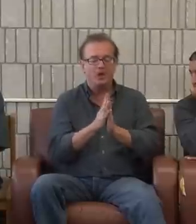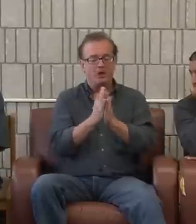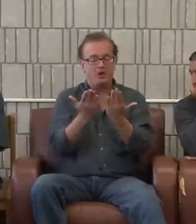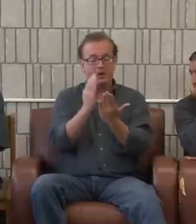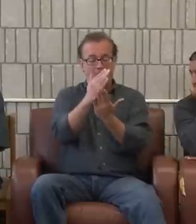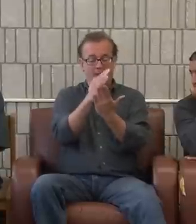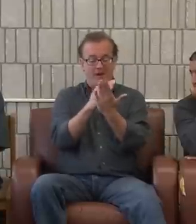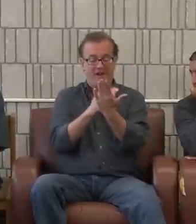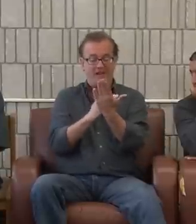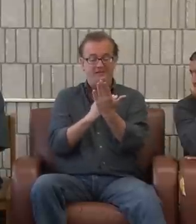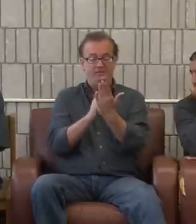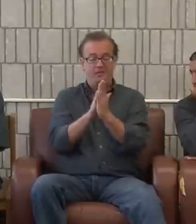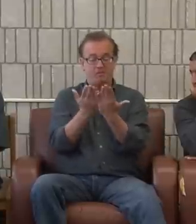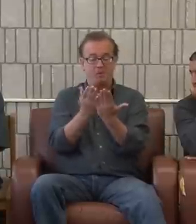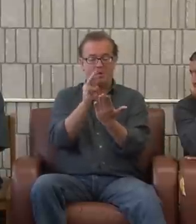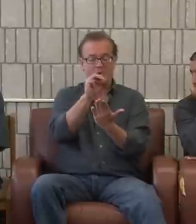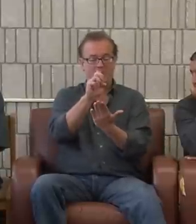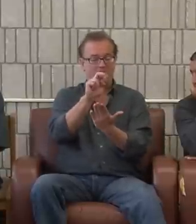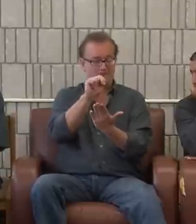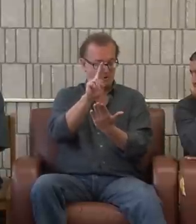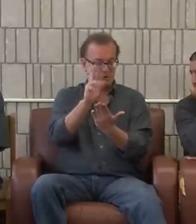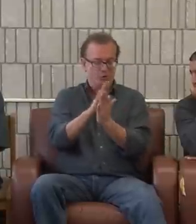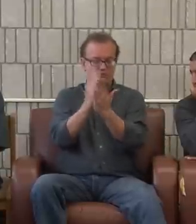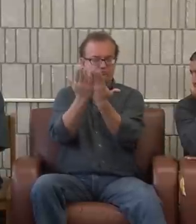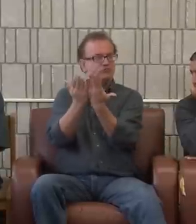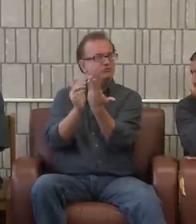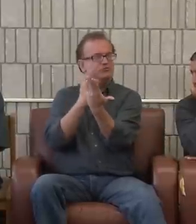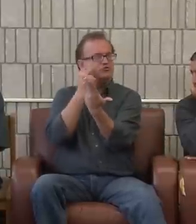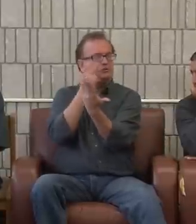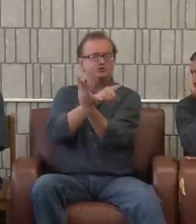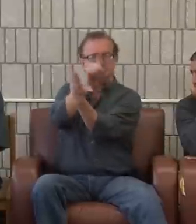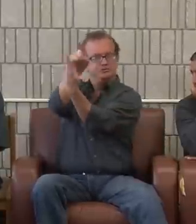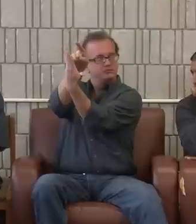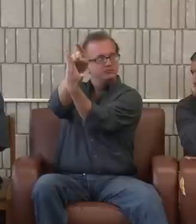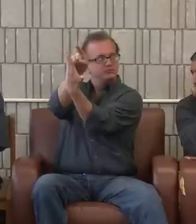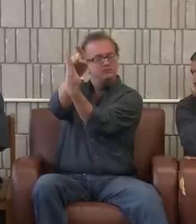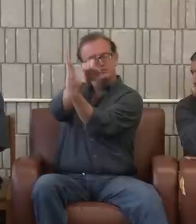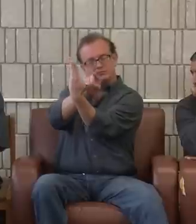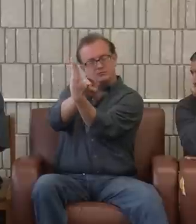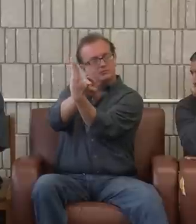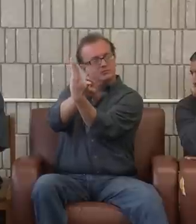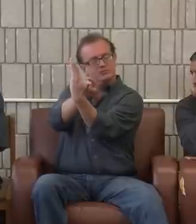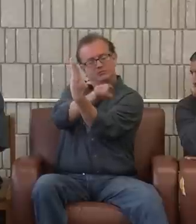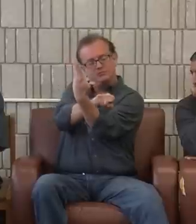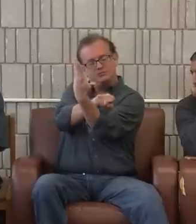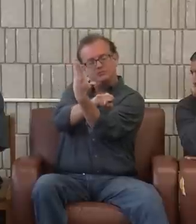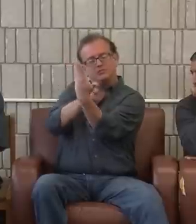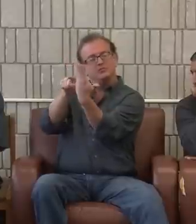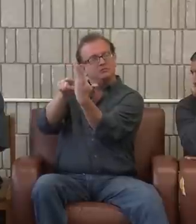waitress will come over and there's a menu, right? And I'll point to something in the menu,